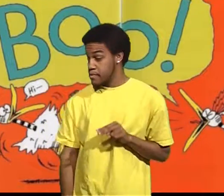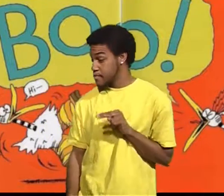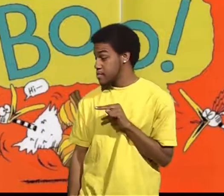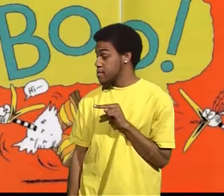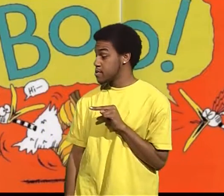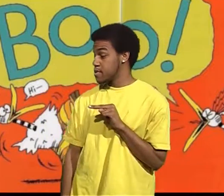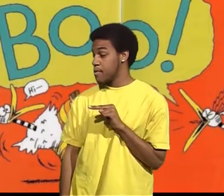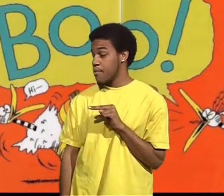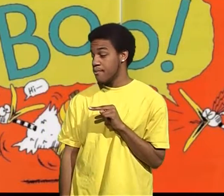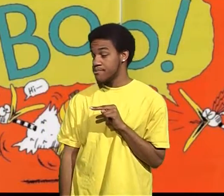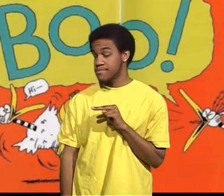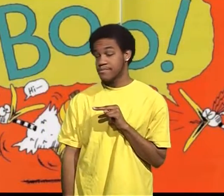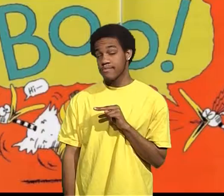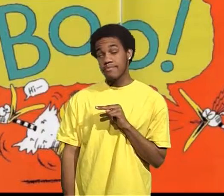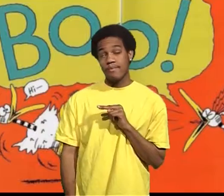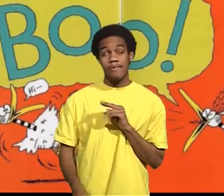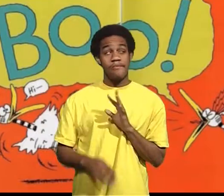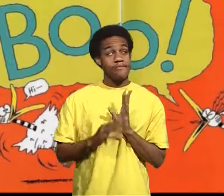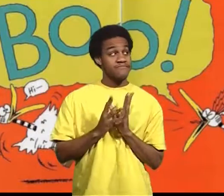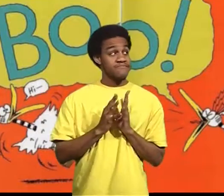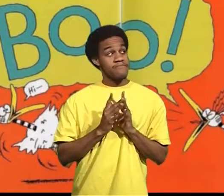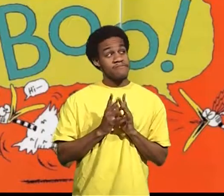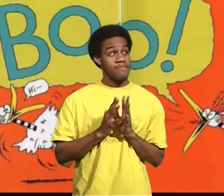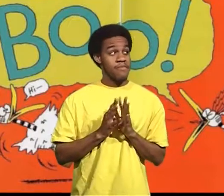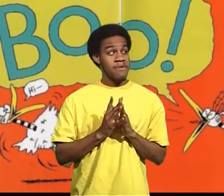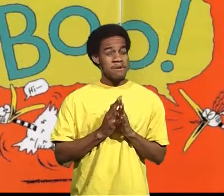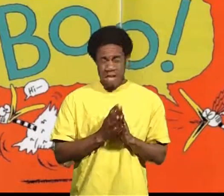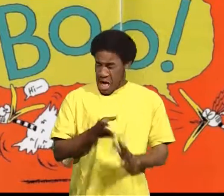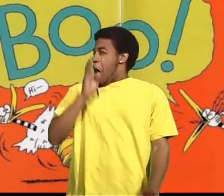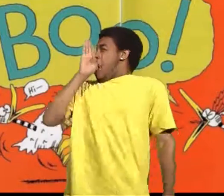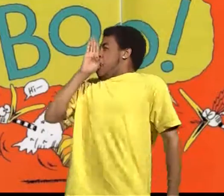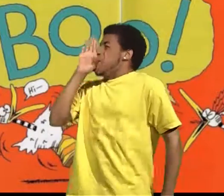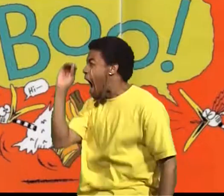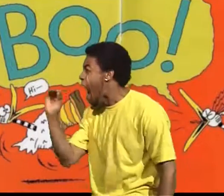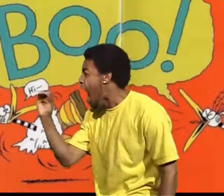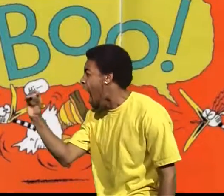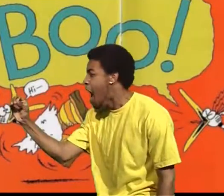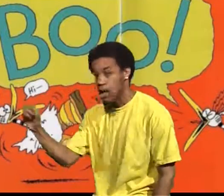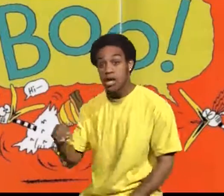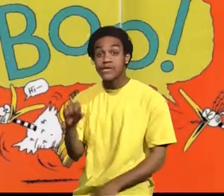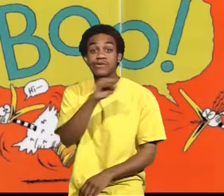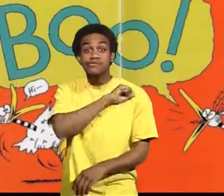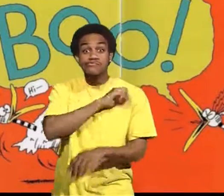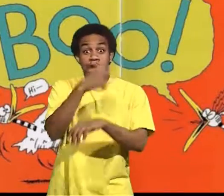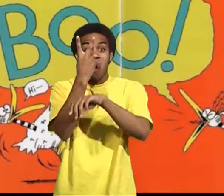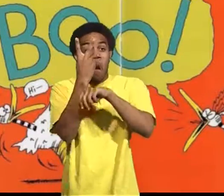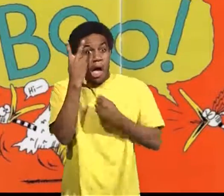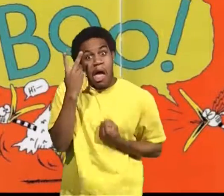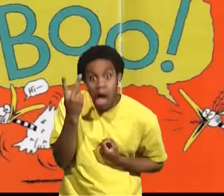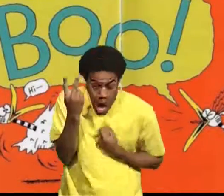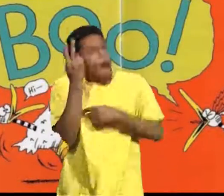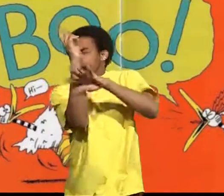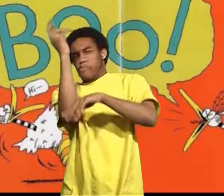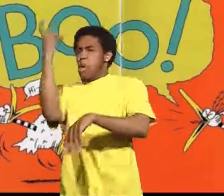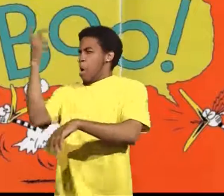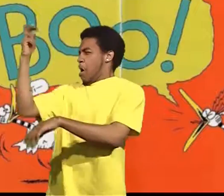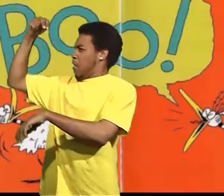So Isabella looked for a second and then screamed boo! Sebastian